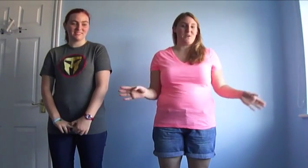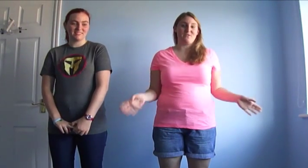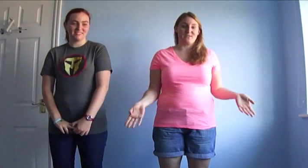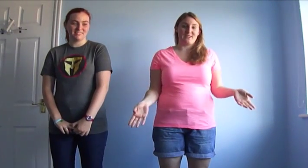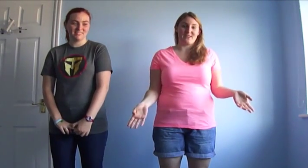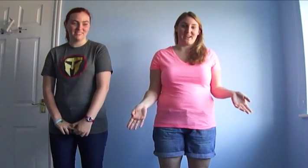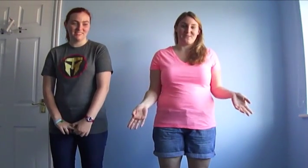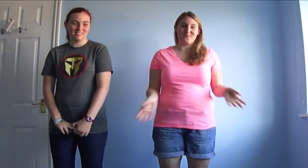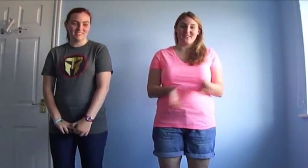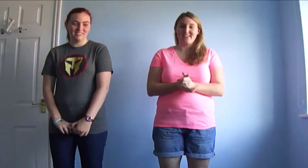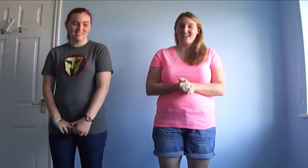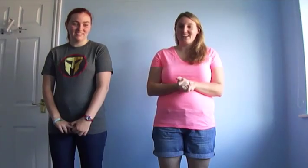perfectly okay.